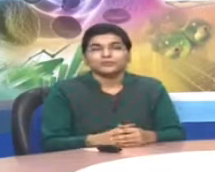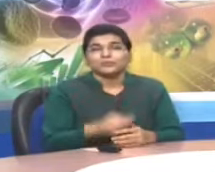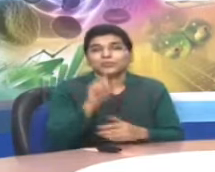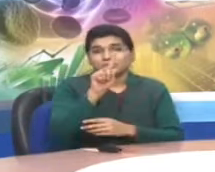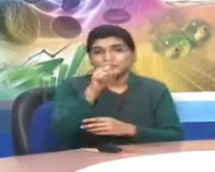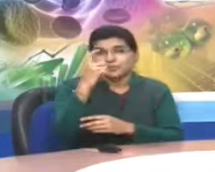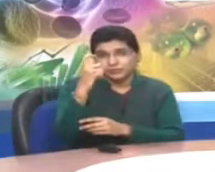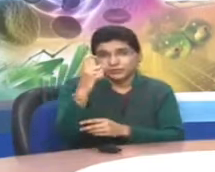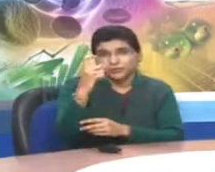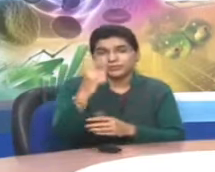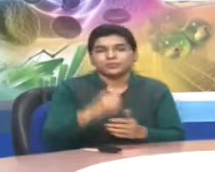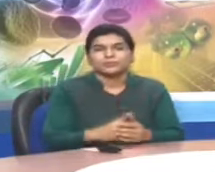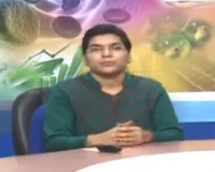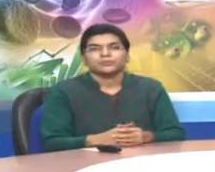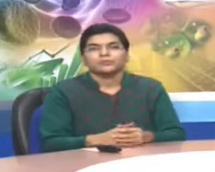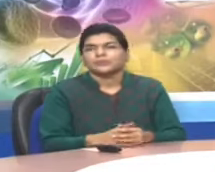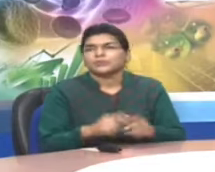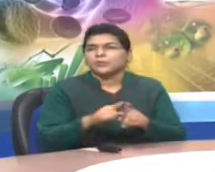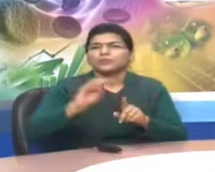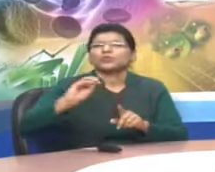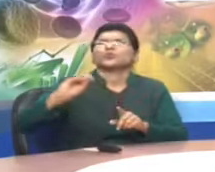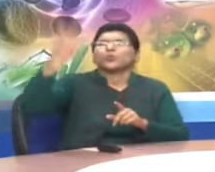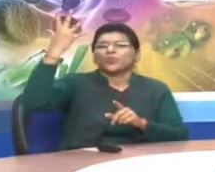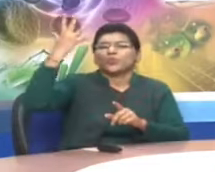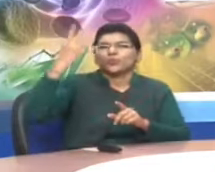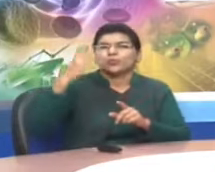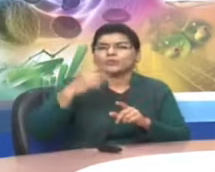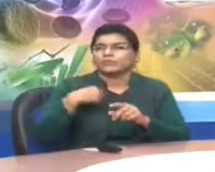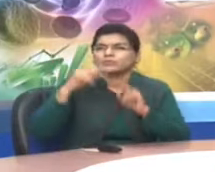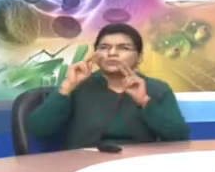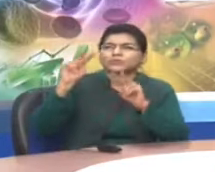Seventeenth word is humanity. hunted. Seventeenth